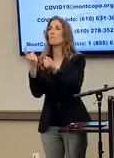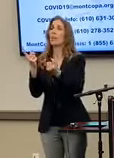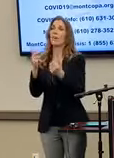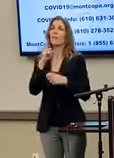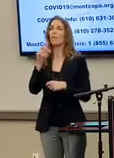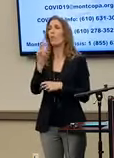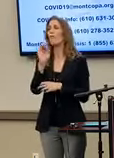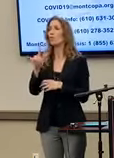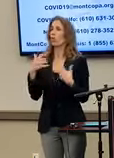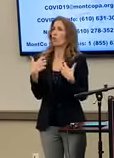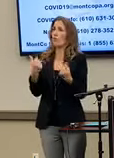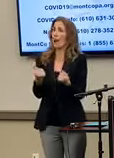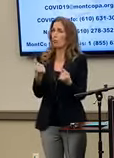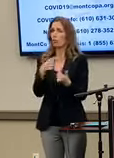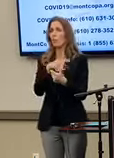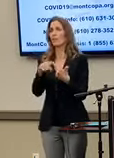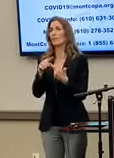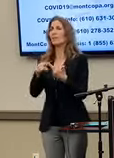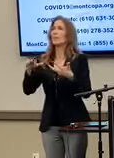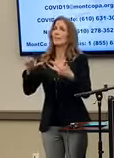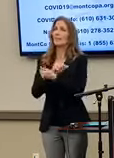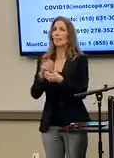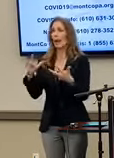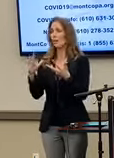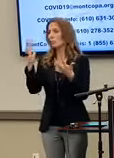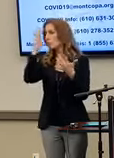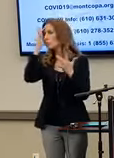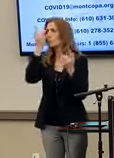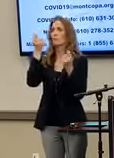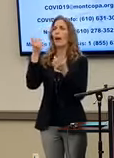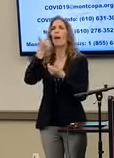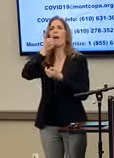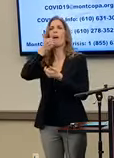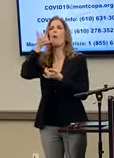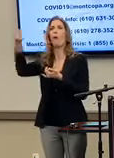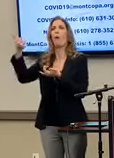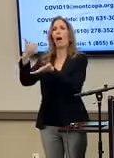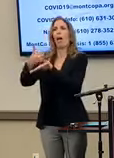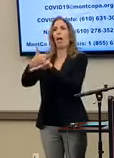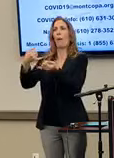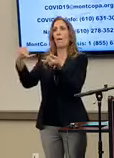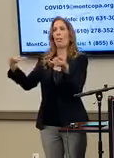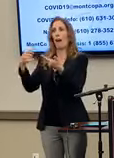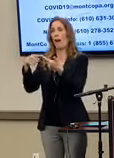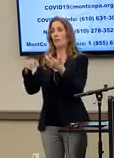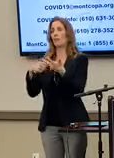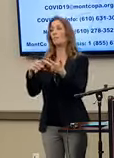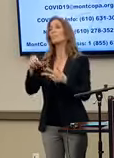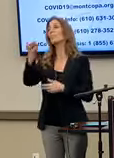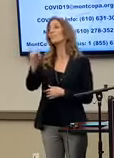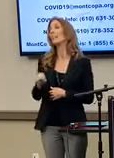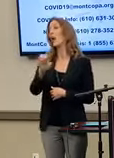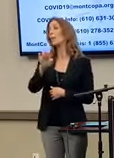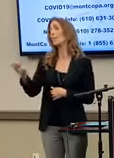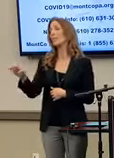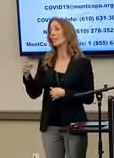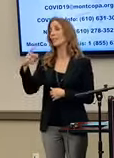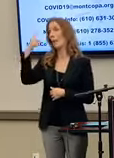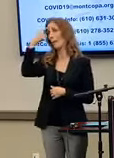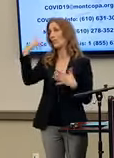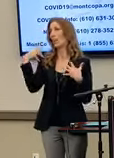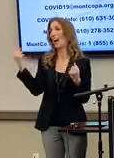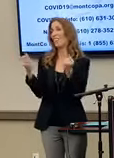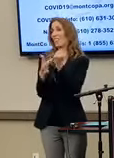resources and a disaster distress help line. The Southeast Mental Health Technology Transfer